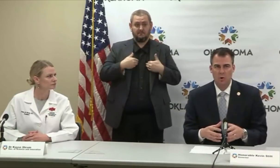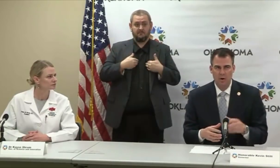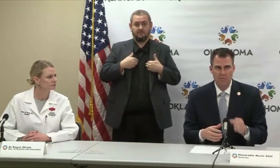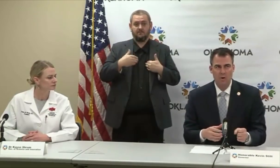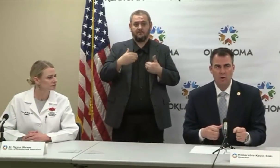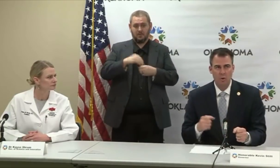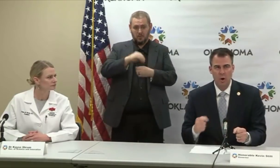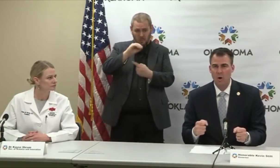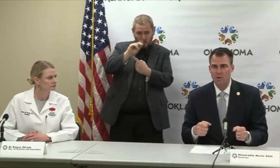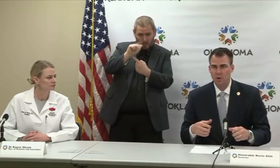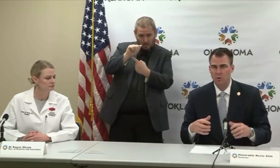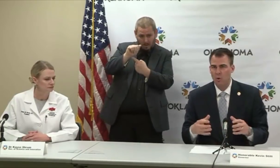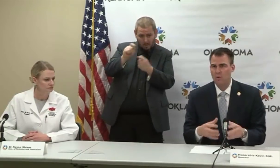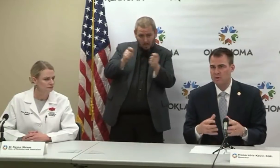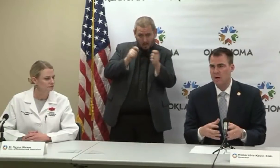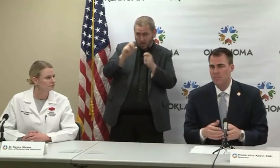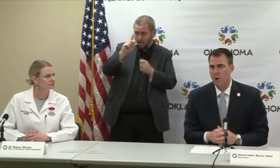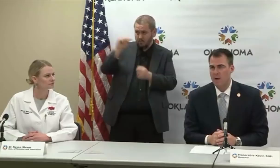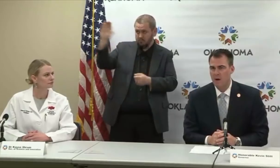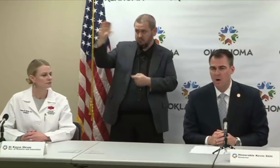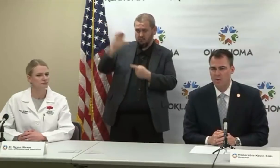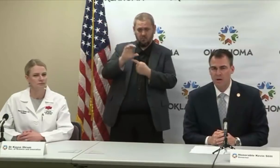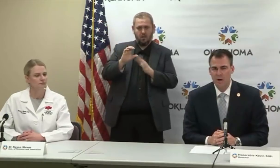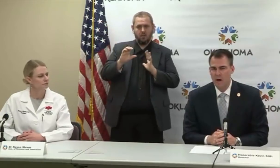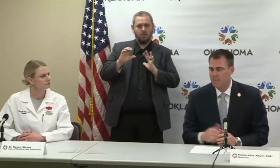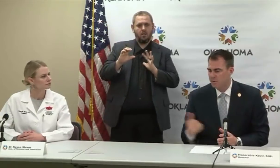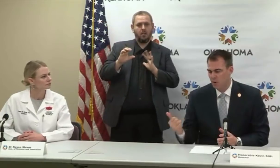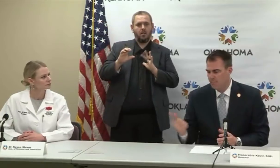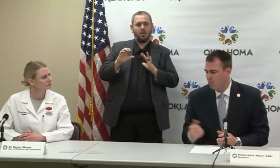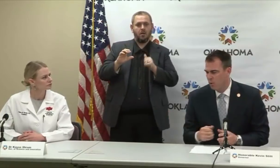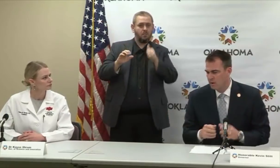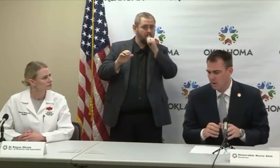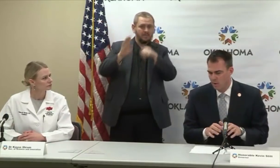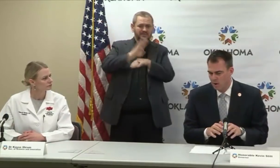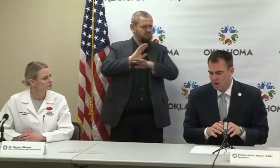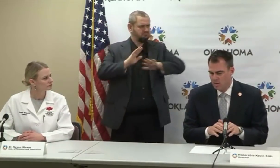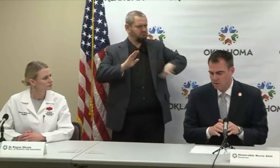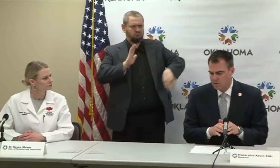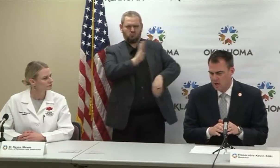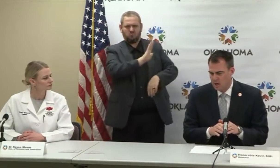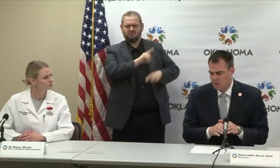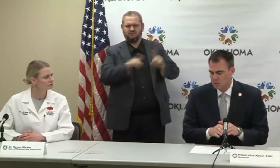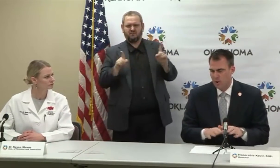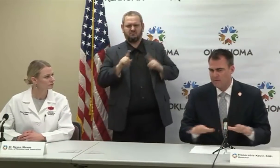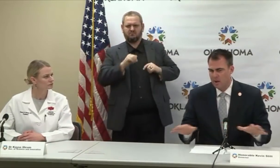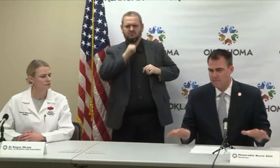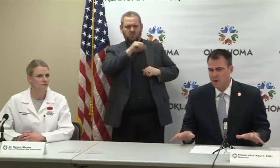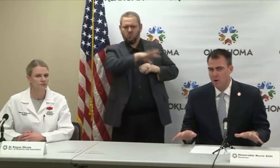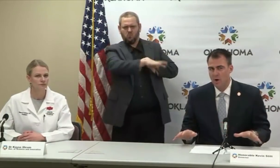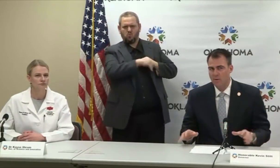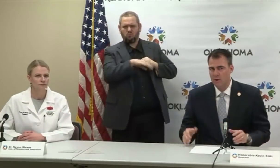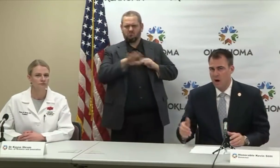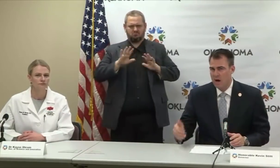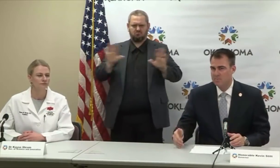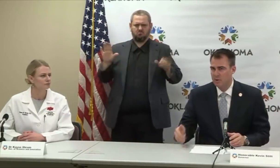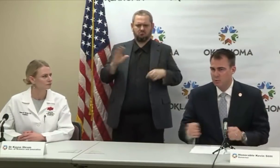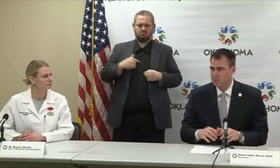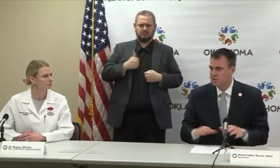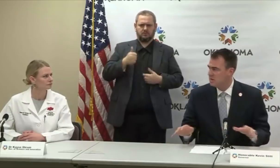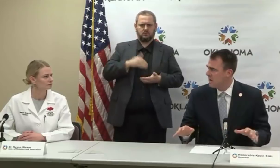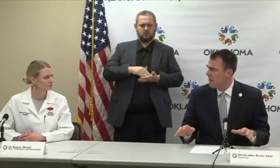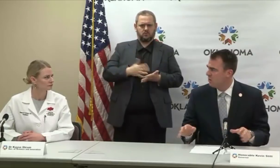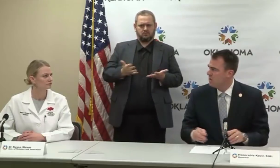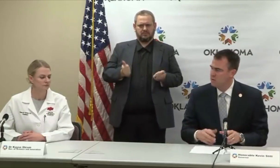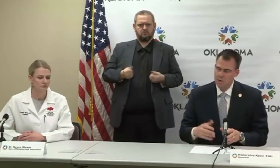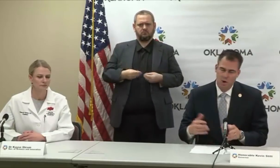control of OU, OSU, or the State Department of Health. But great point. There's private labs all over that hospitals